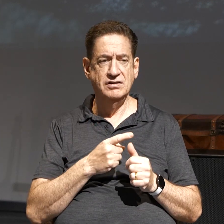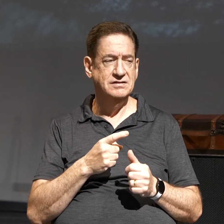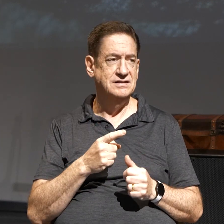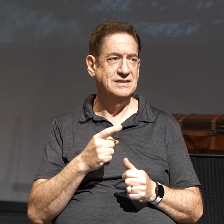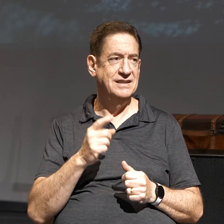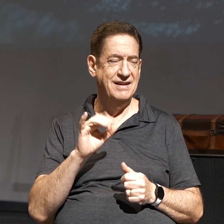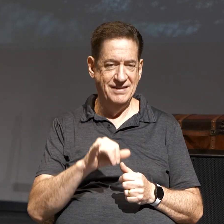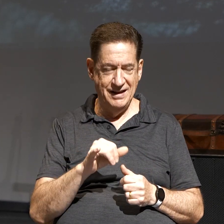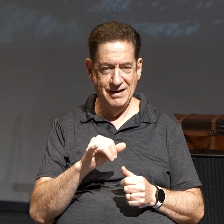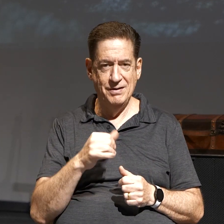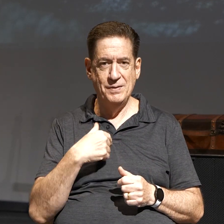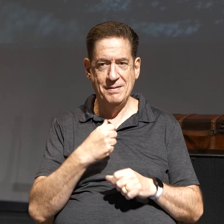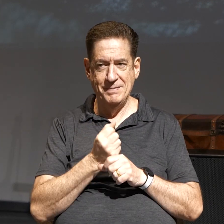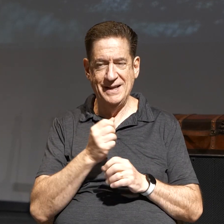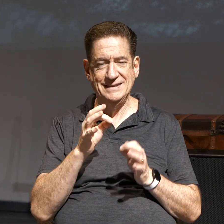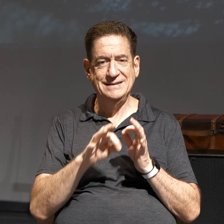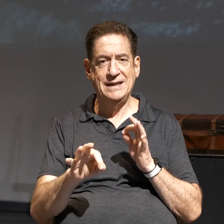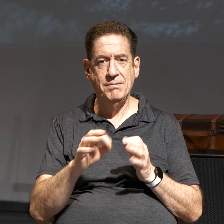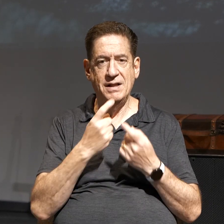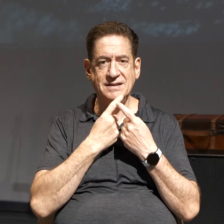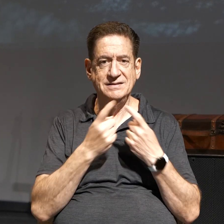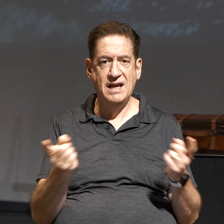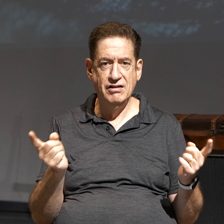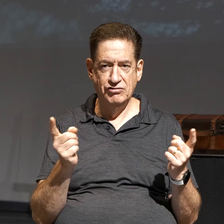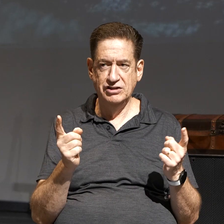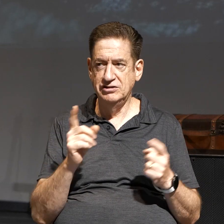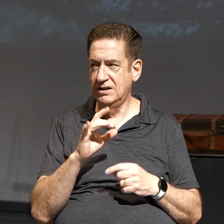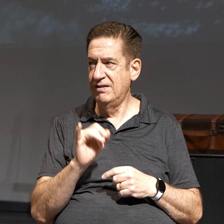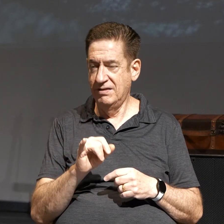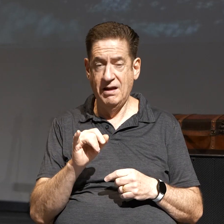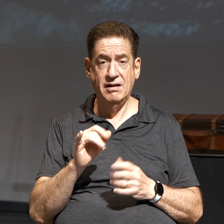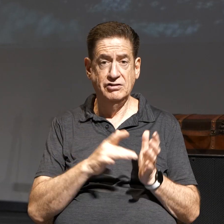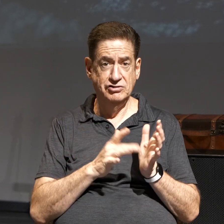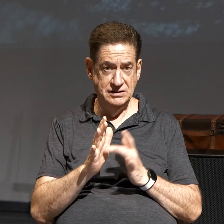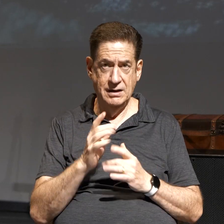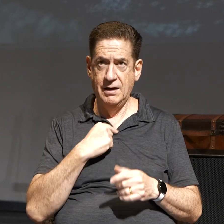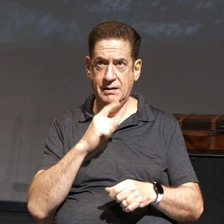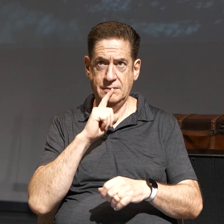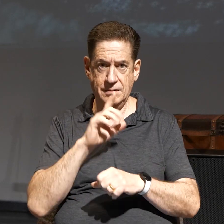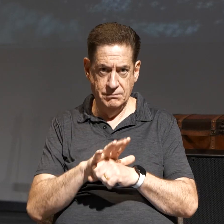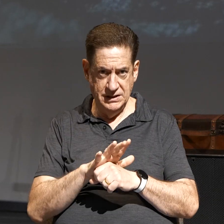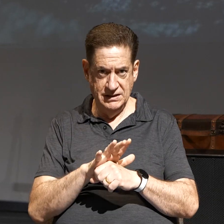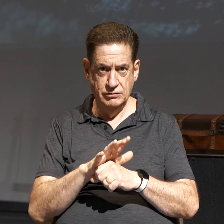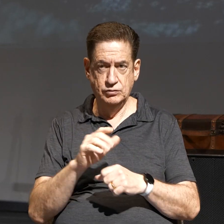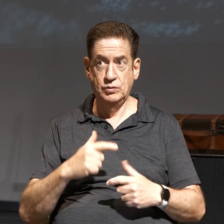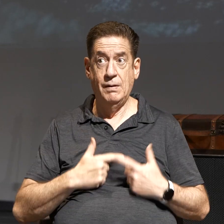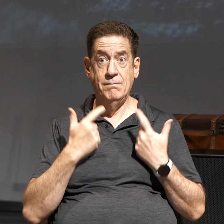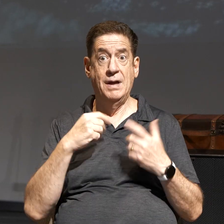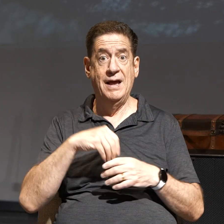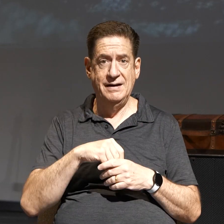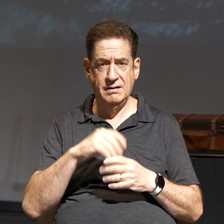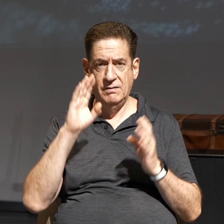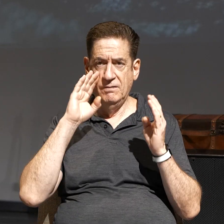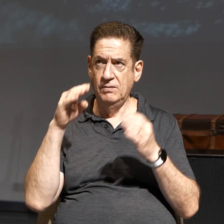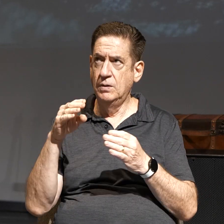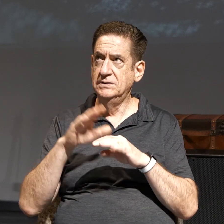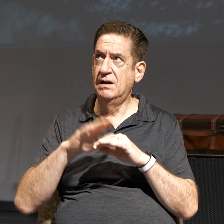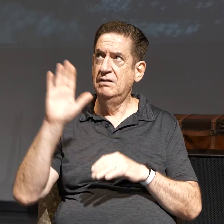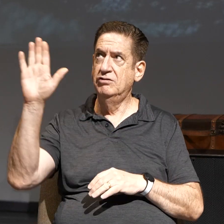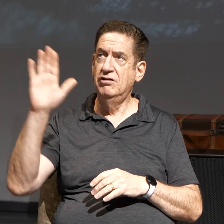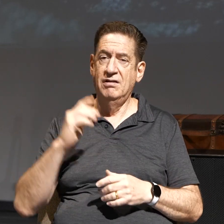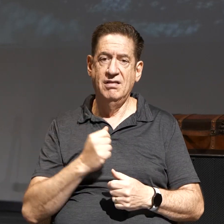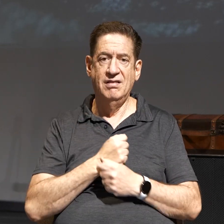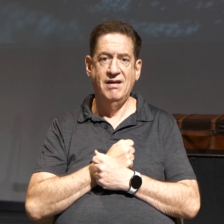a truth. We make simple declarations of our resolve to obey it. Jesus, I commit to abide in or focus on Your love.